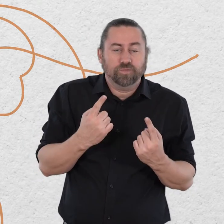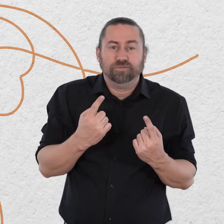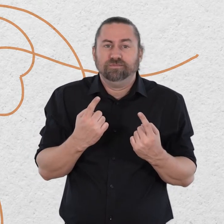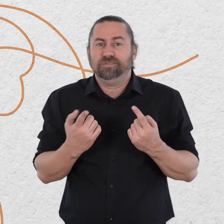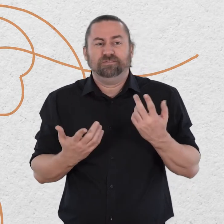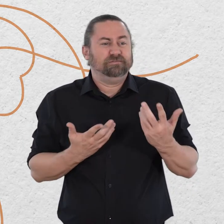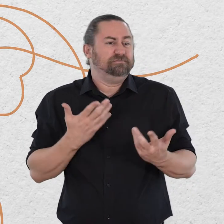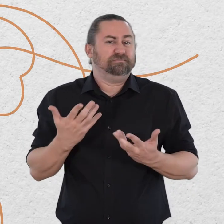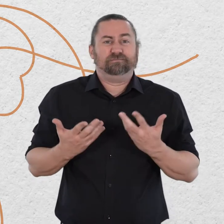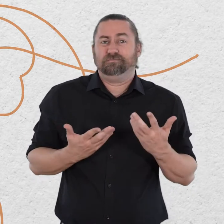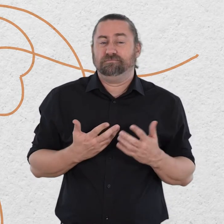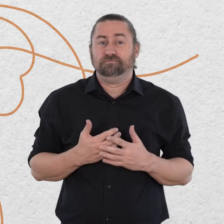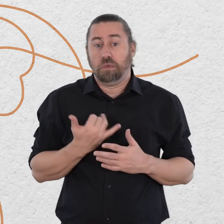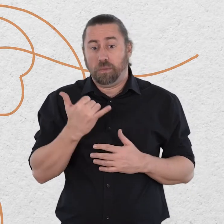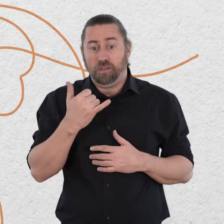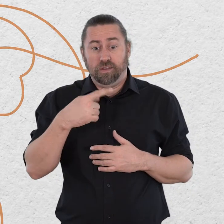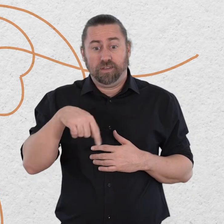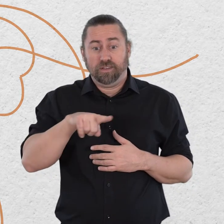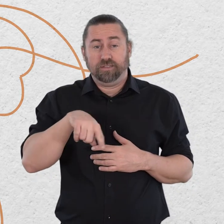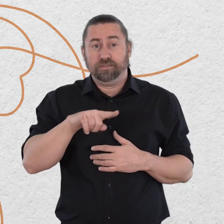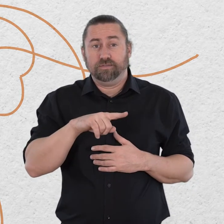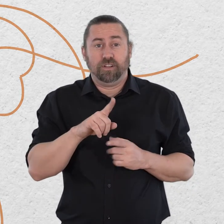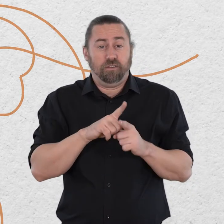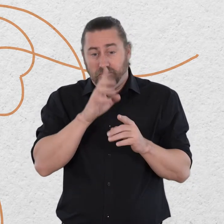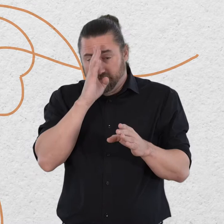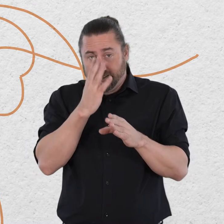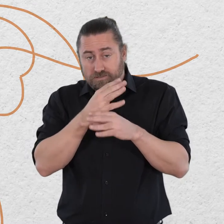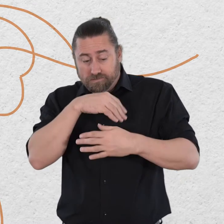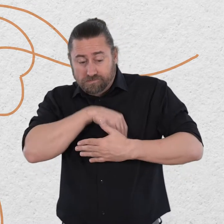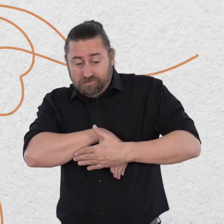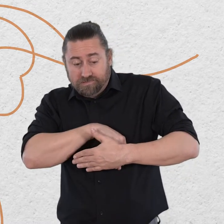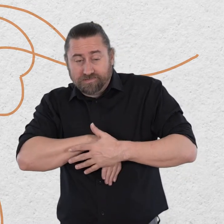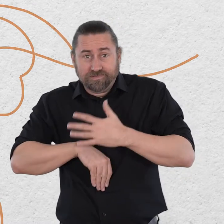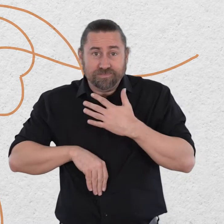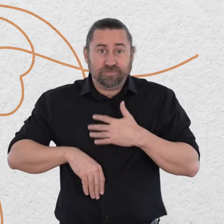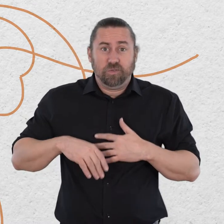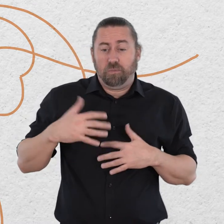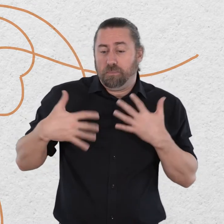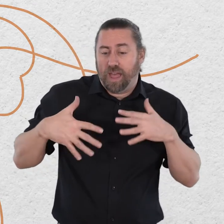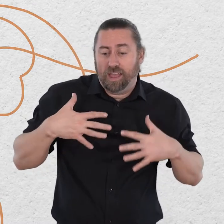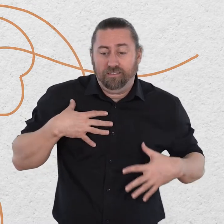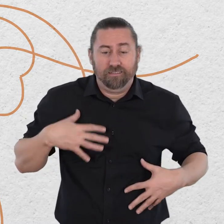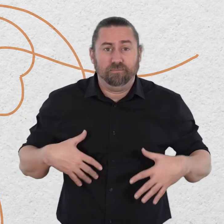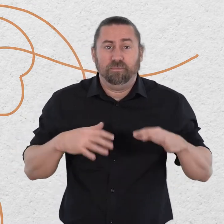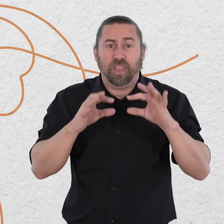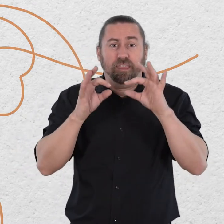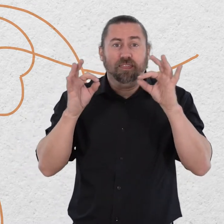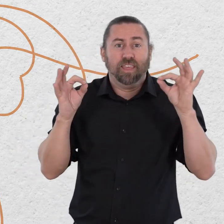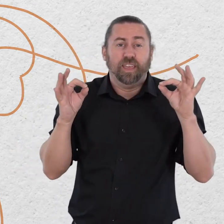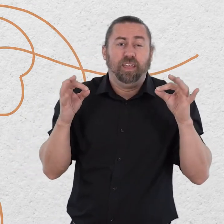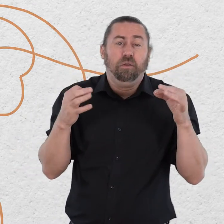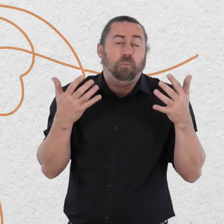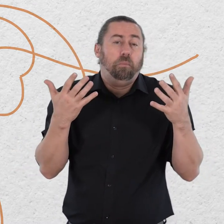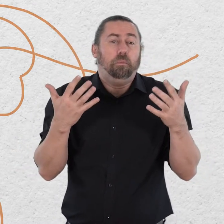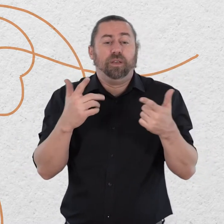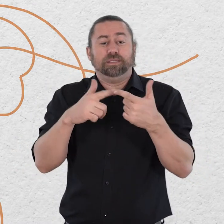perhaps because they're hidden or they don't hurt so it might be for example your elbows